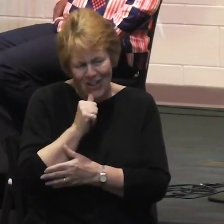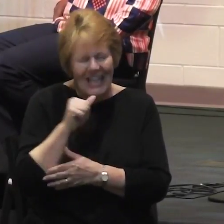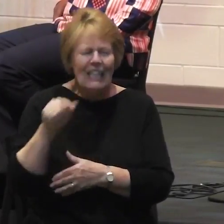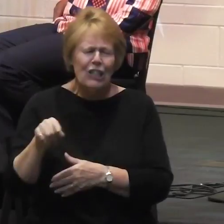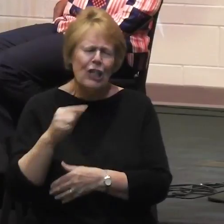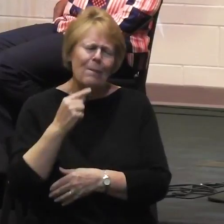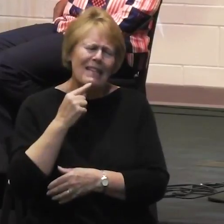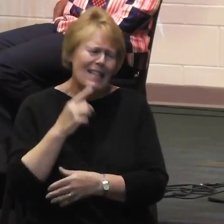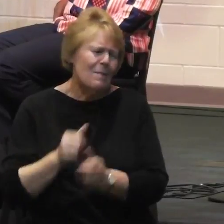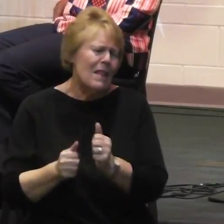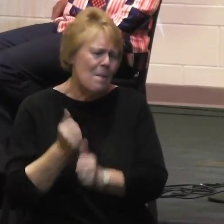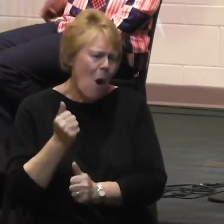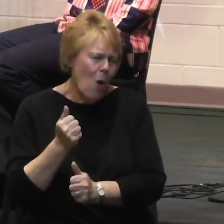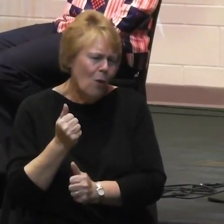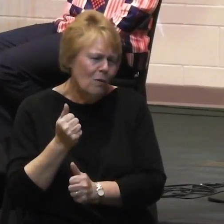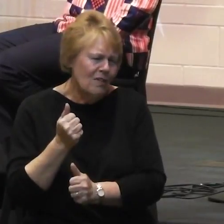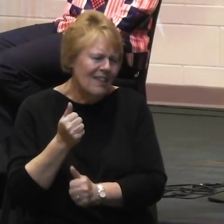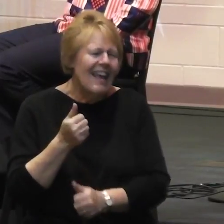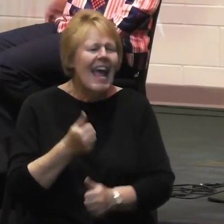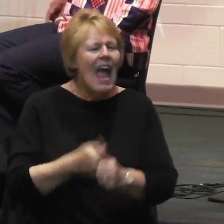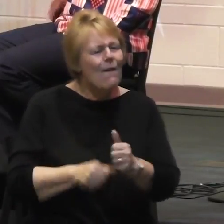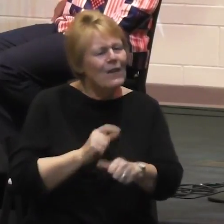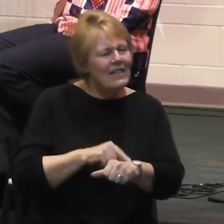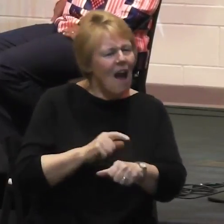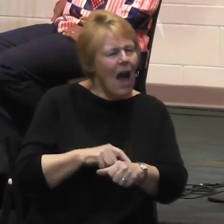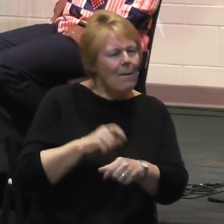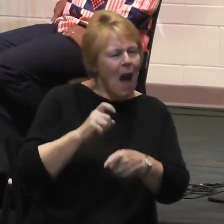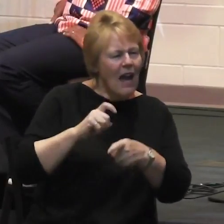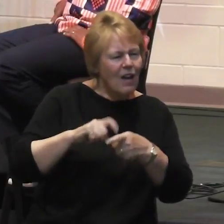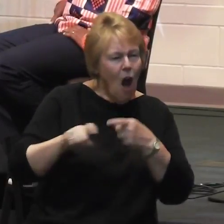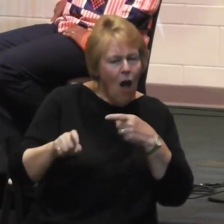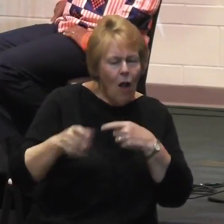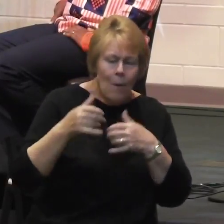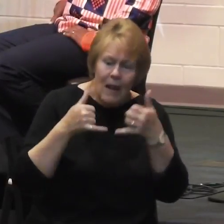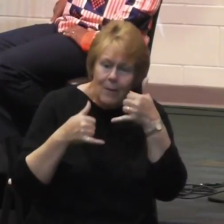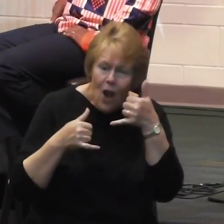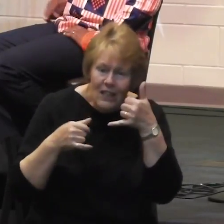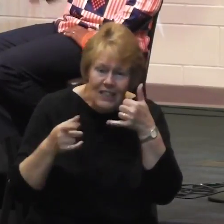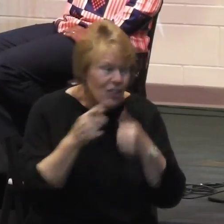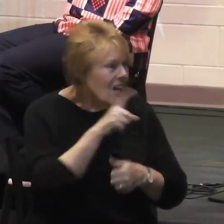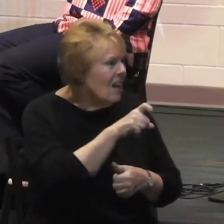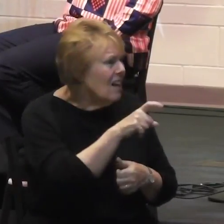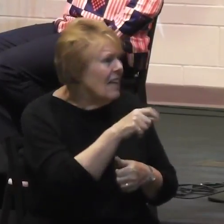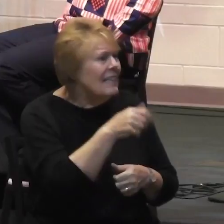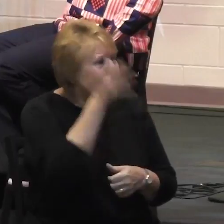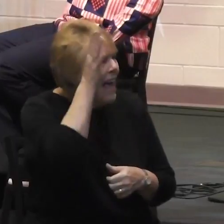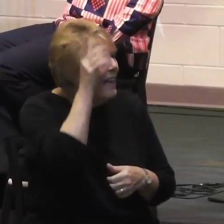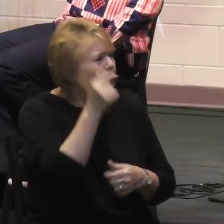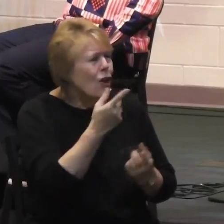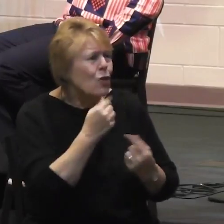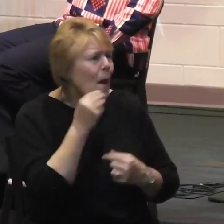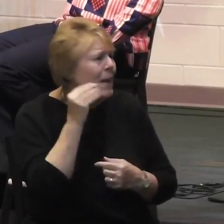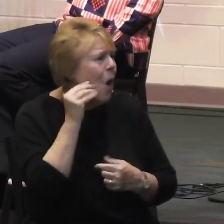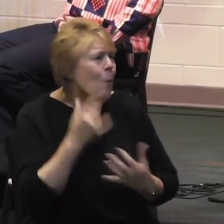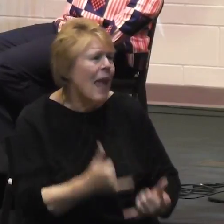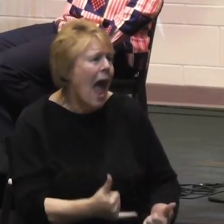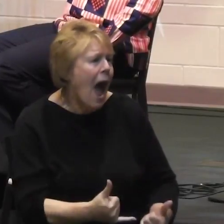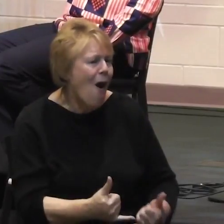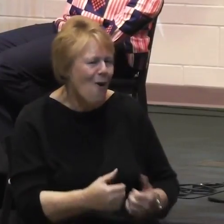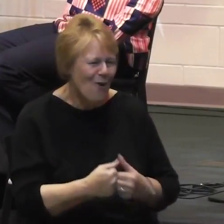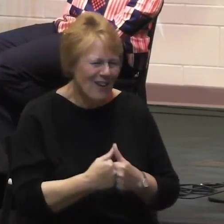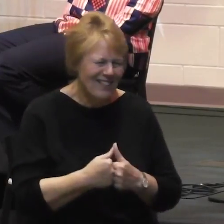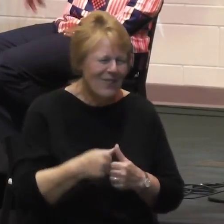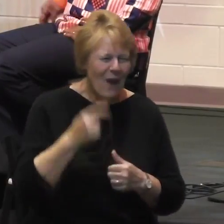asks me if I'm coming home now. So, that's Zuri, she's six years old. And allow me to mention that